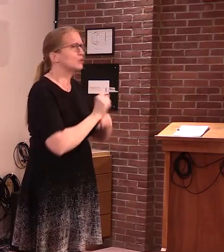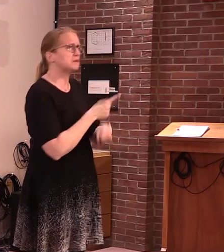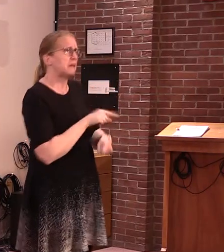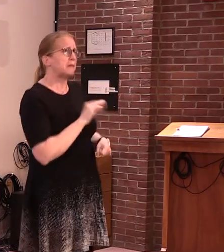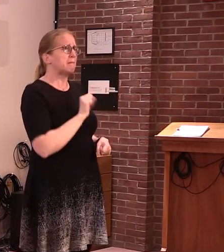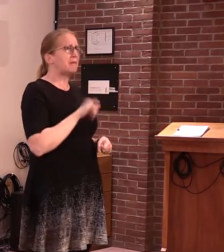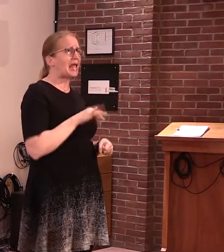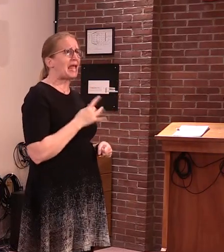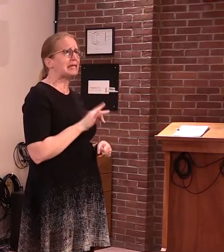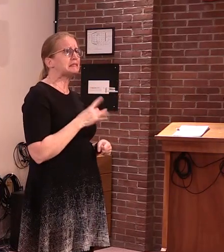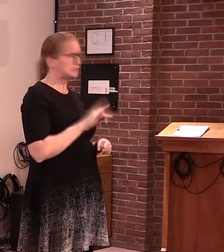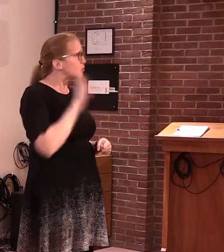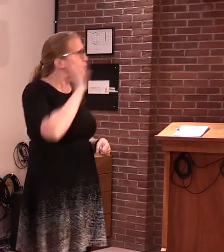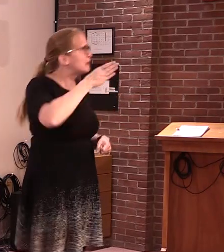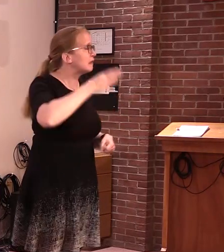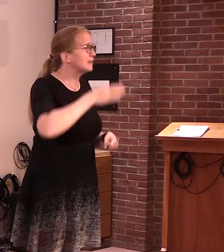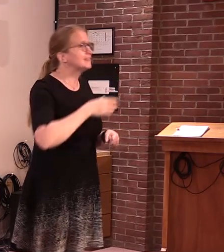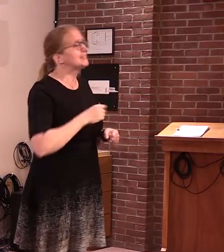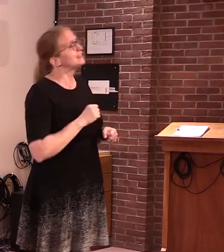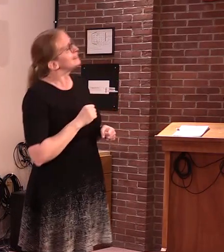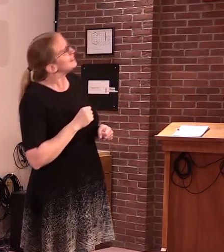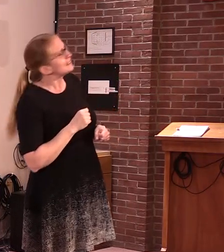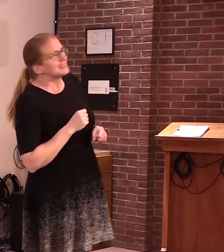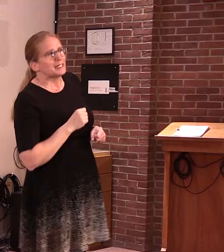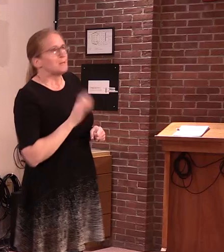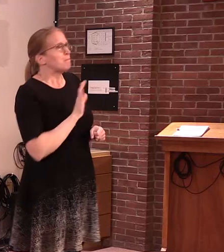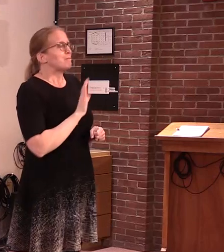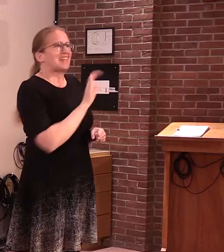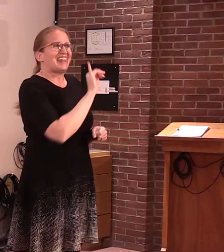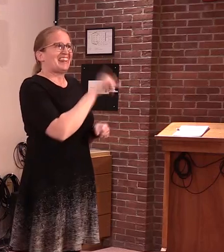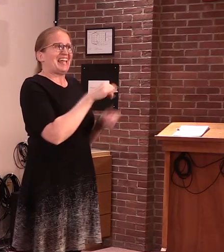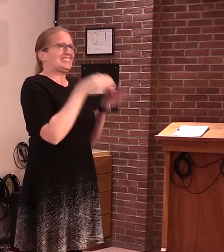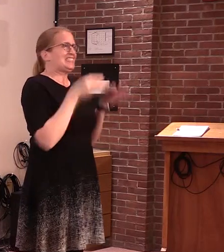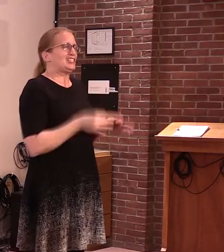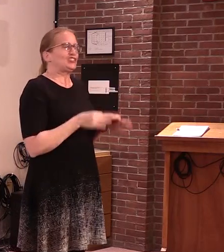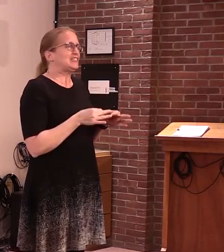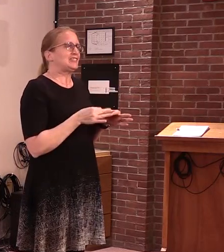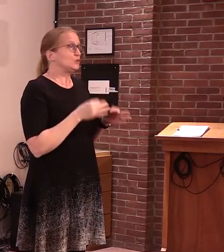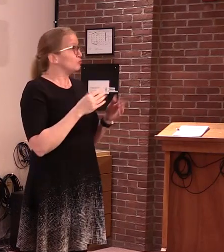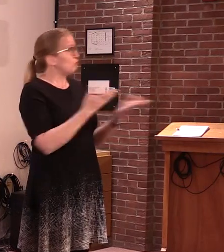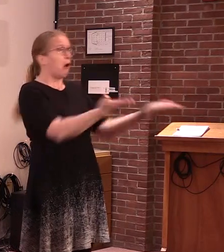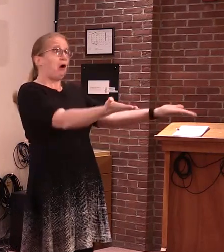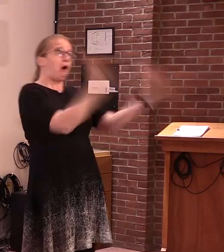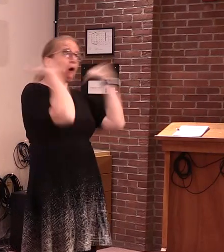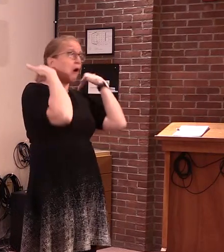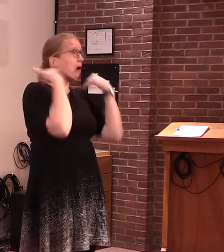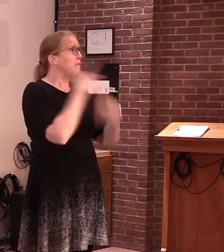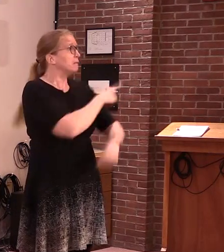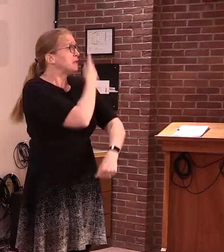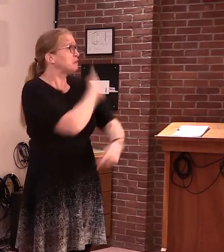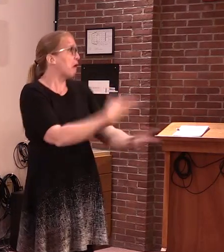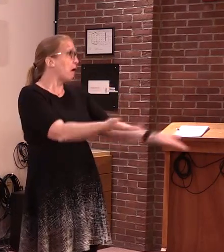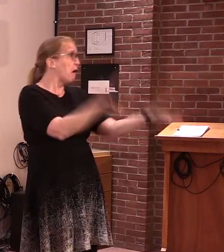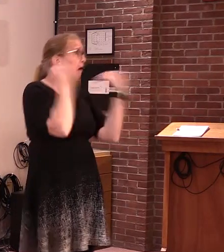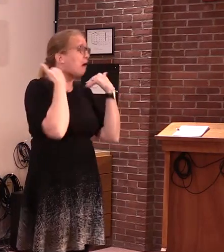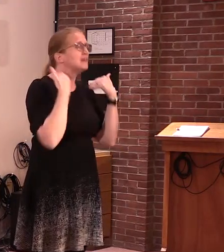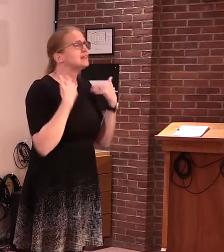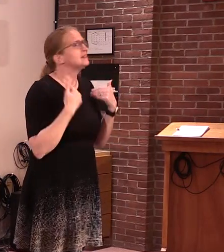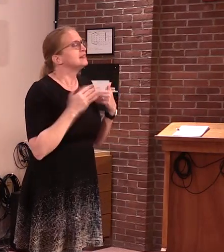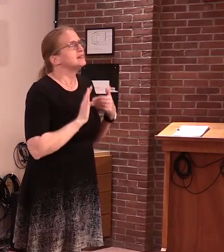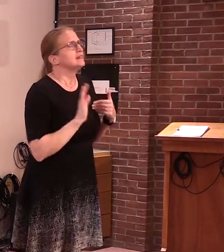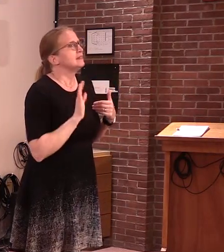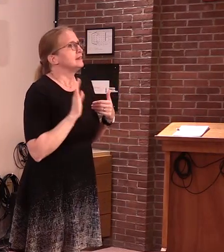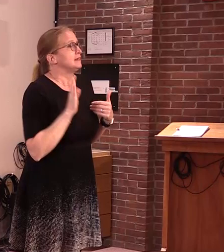That decision to open dental offices to non-urgent procedures has not yet been made,